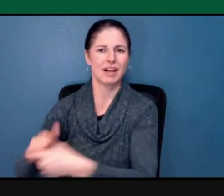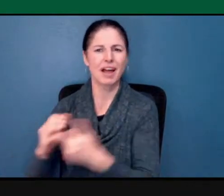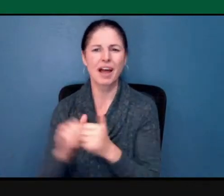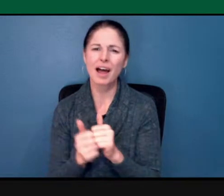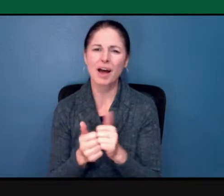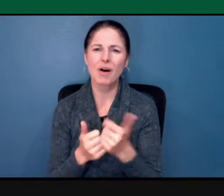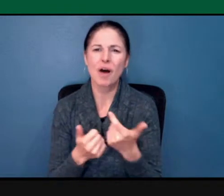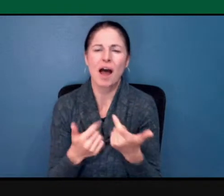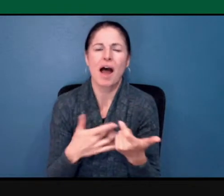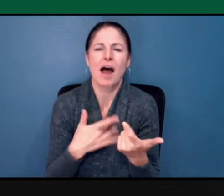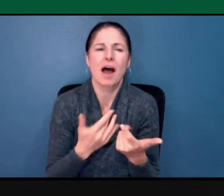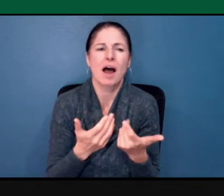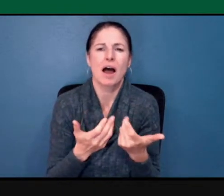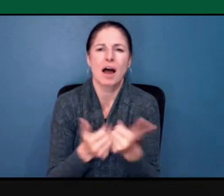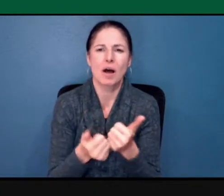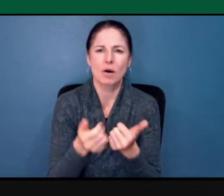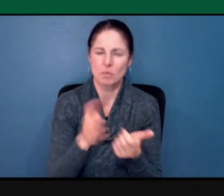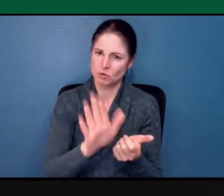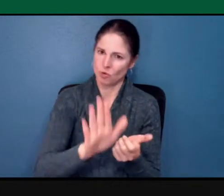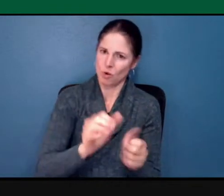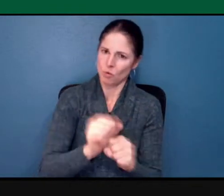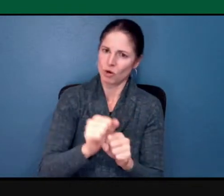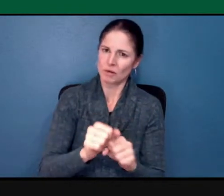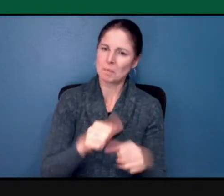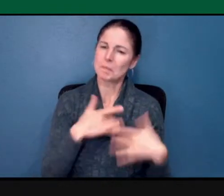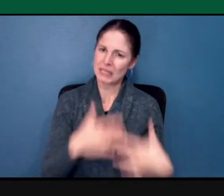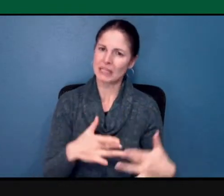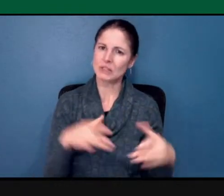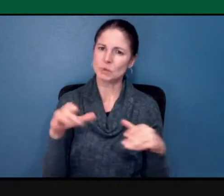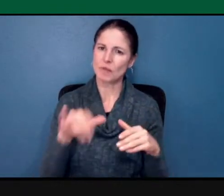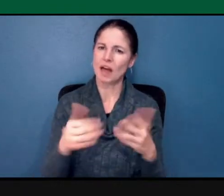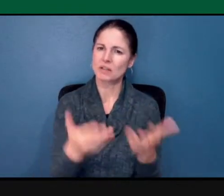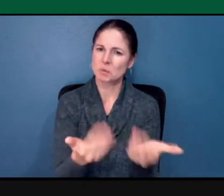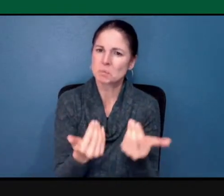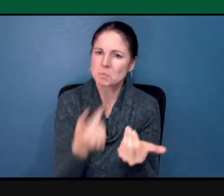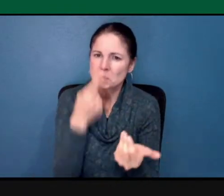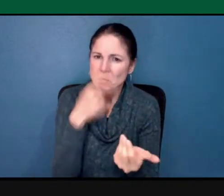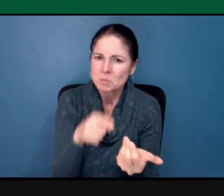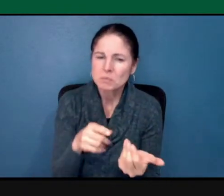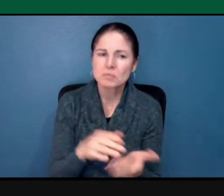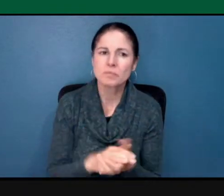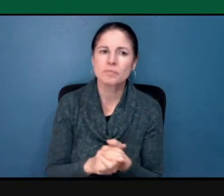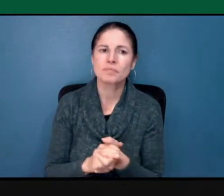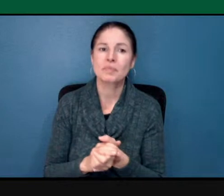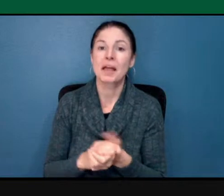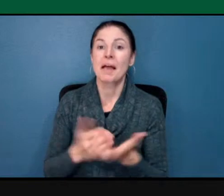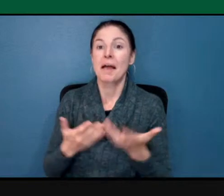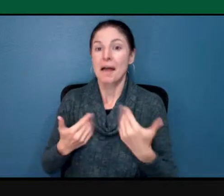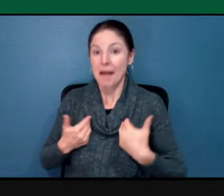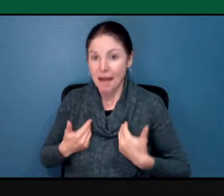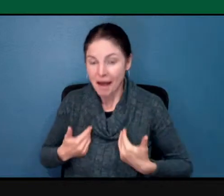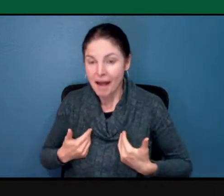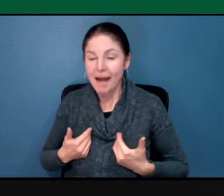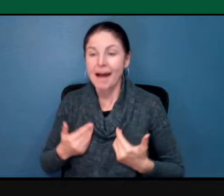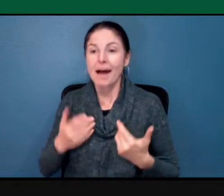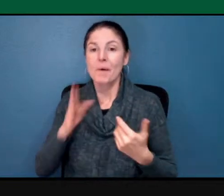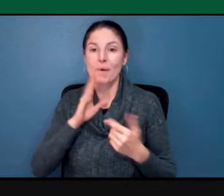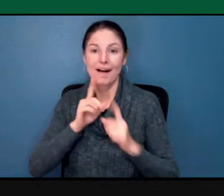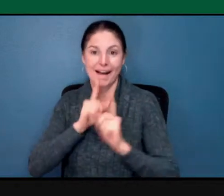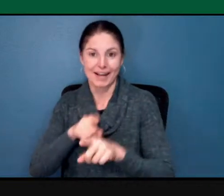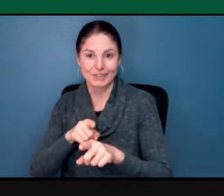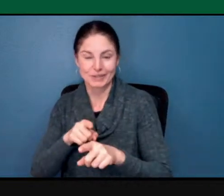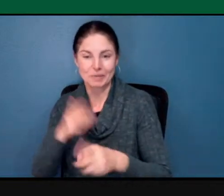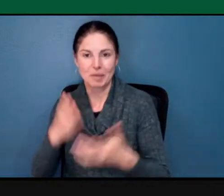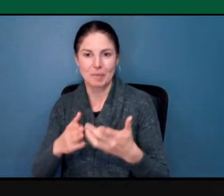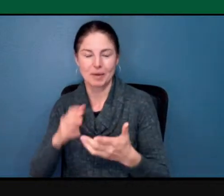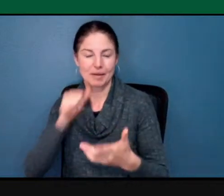So, I'm going to answer this in a way where it might not be the answer you're expecting. But, for this reason,